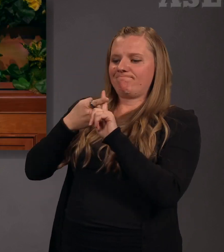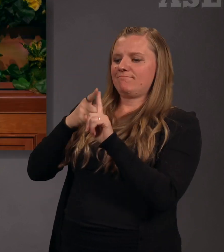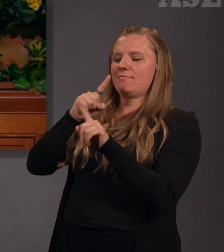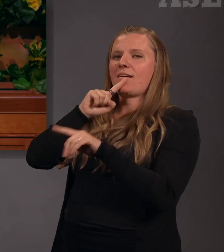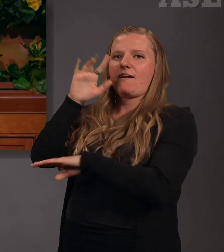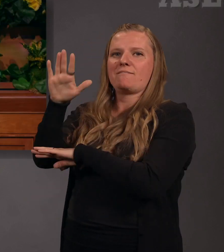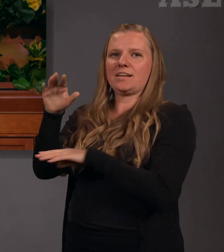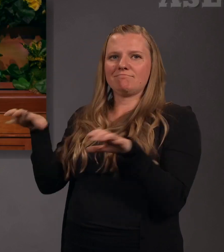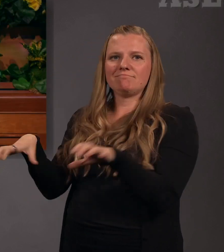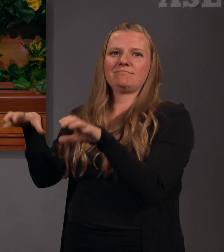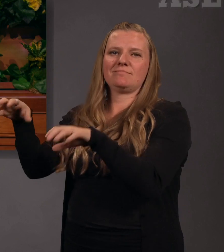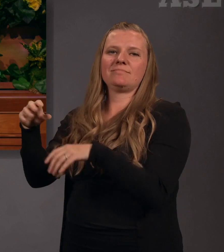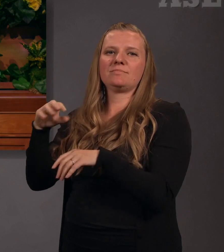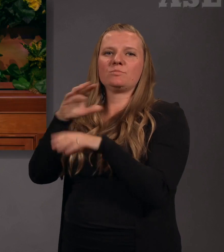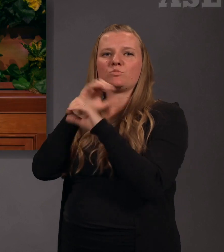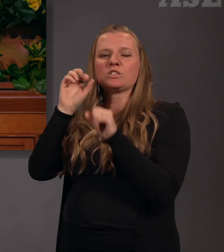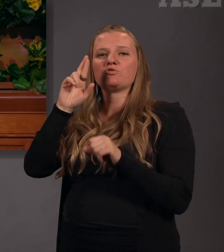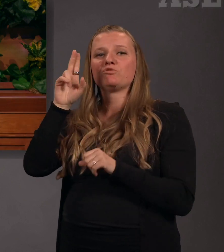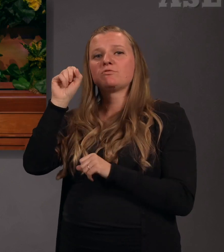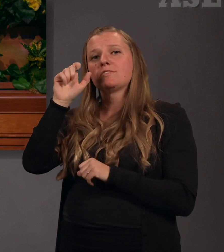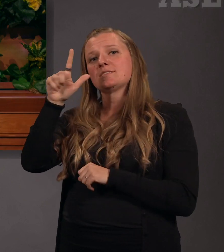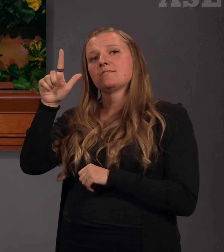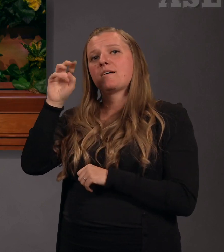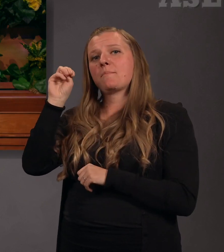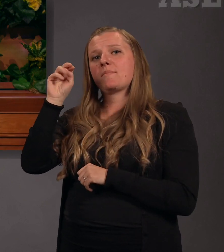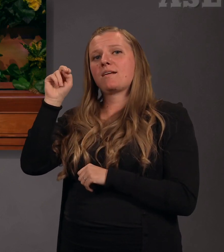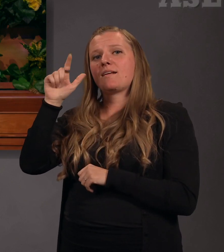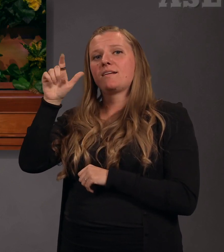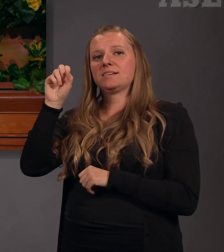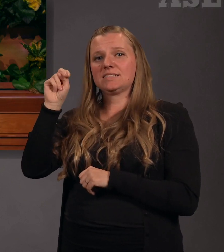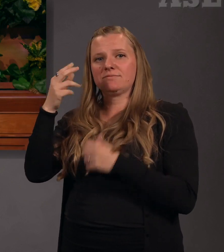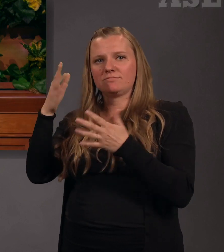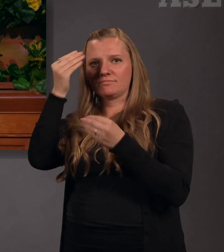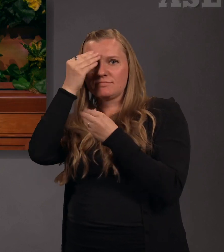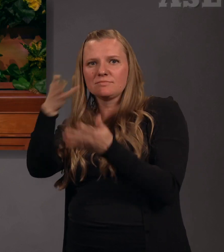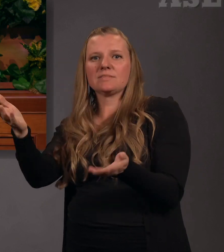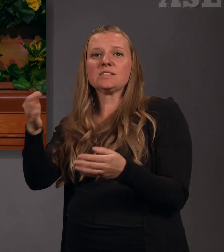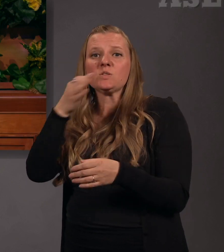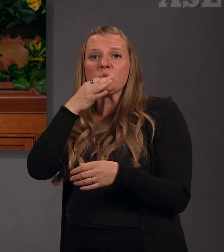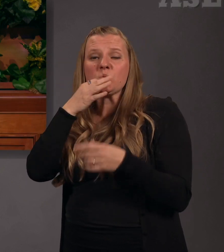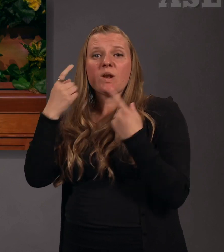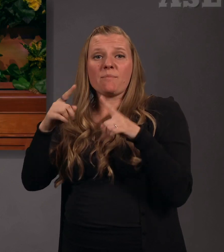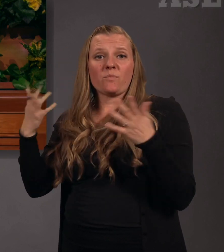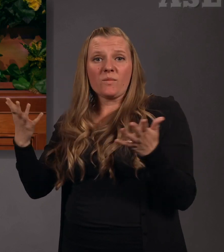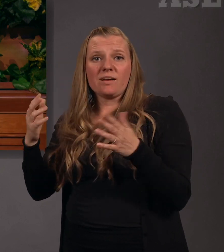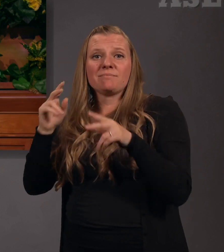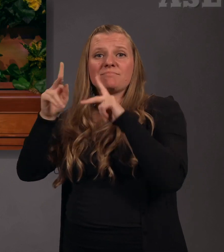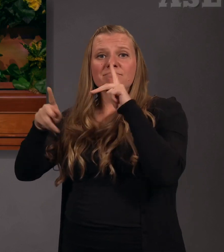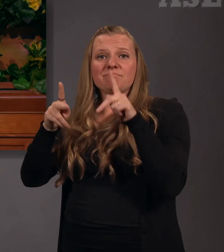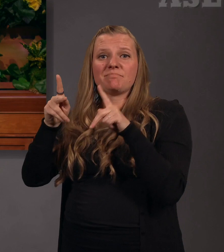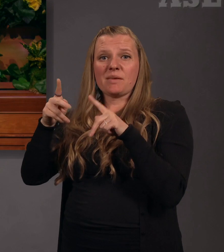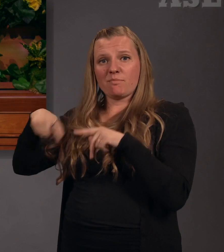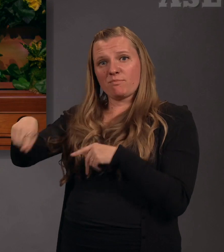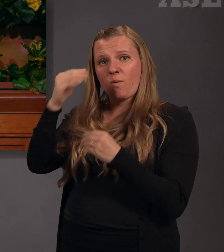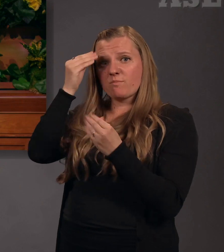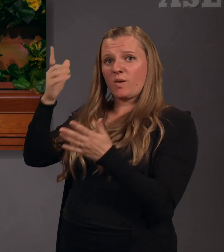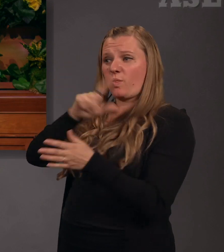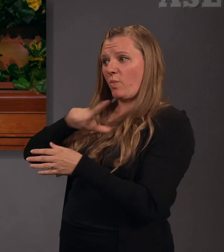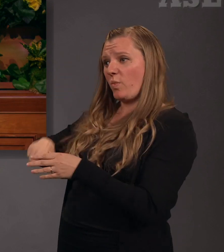The time is coming when those who do not obey the Lord will be separated from those who do. Our safest insurance is to